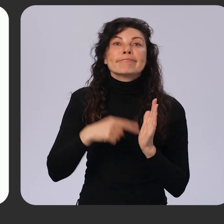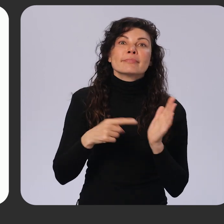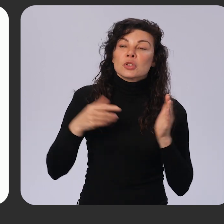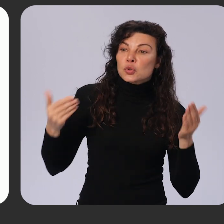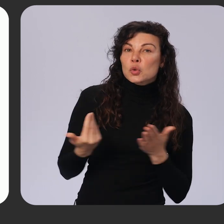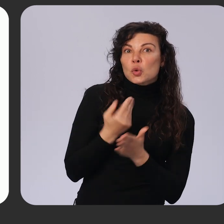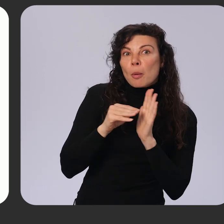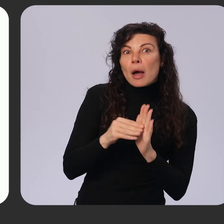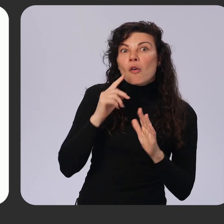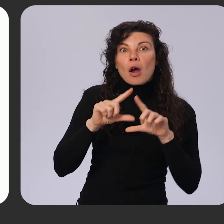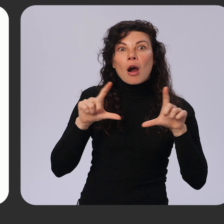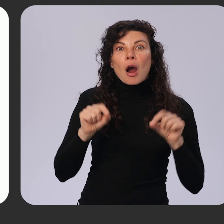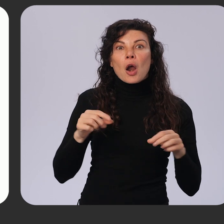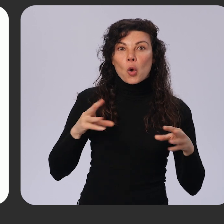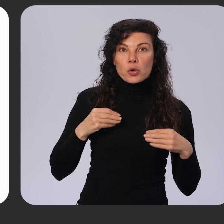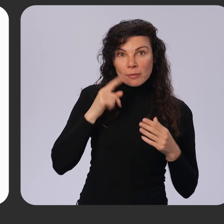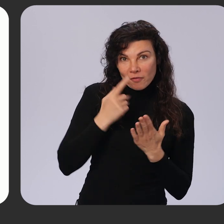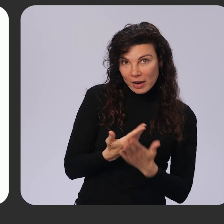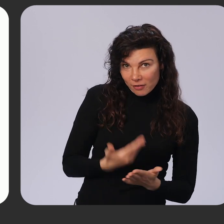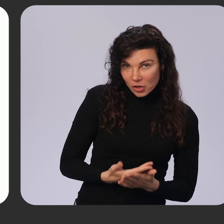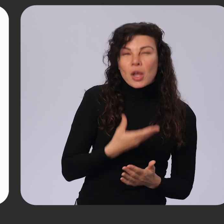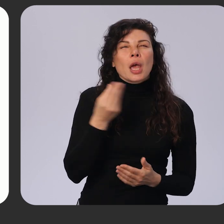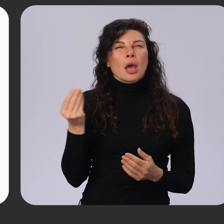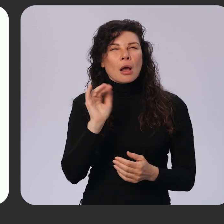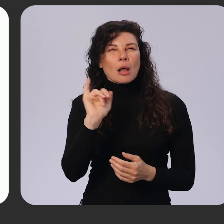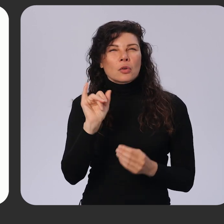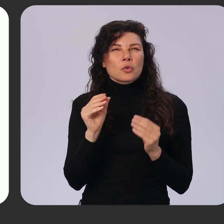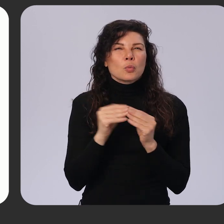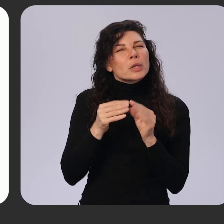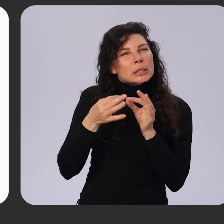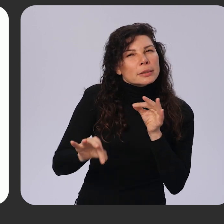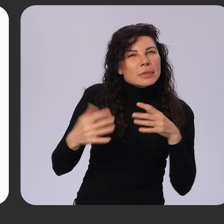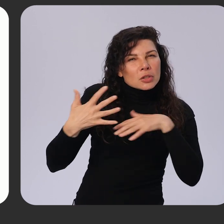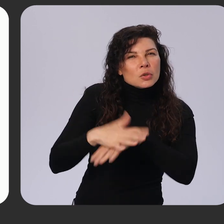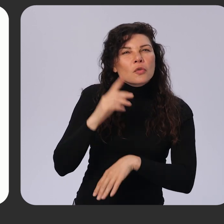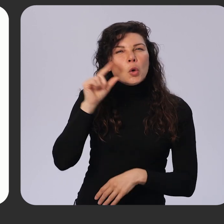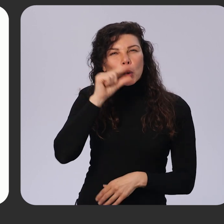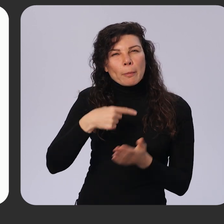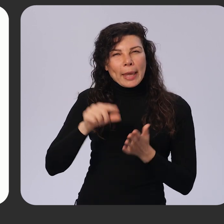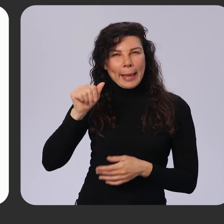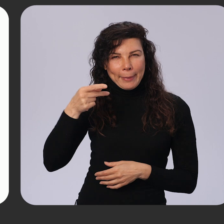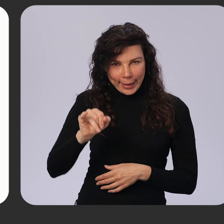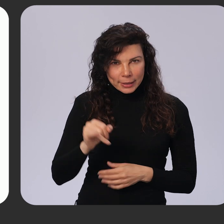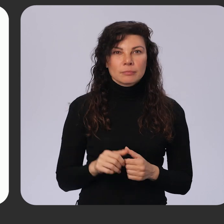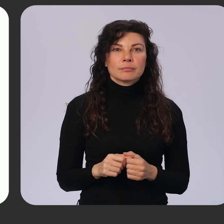for card ownership verification and a simpler integration process for our Google Pay APIs. Finally,